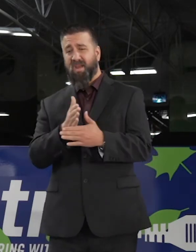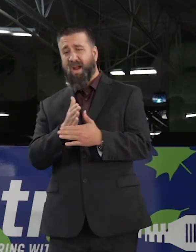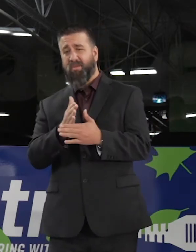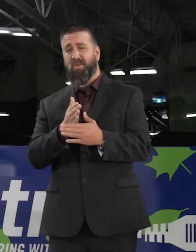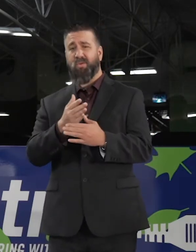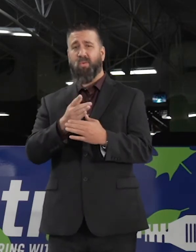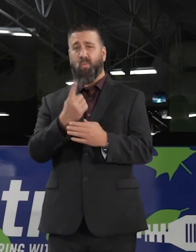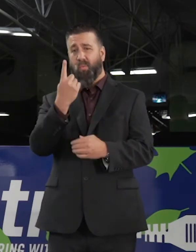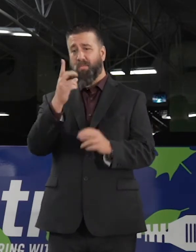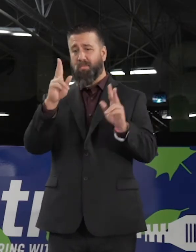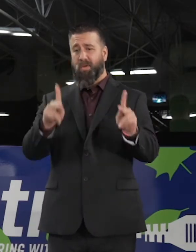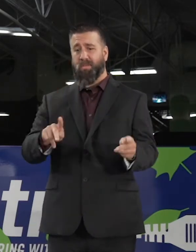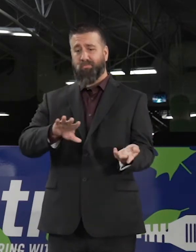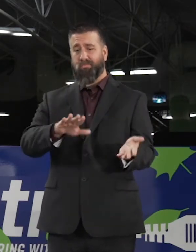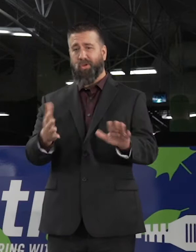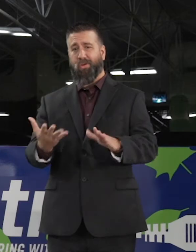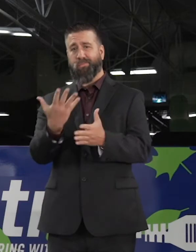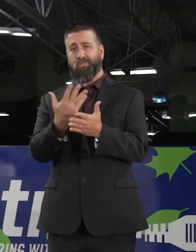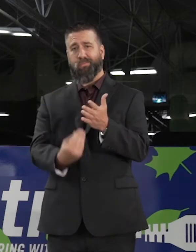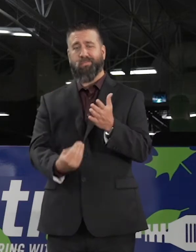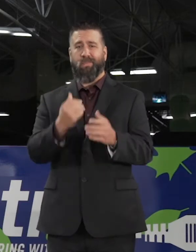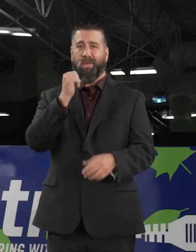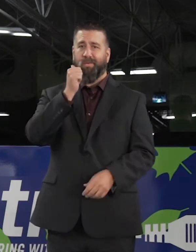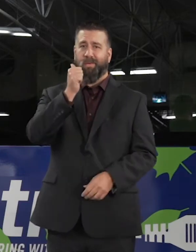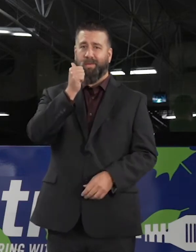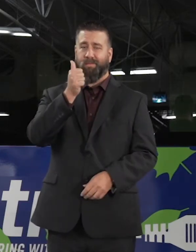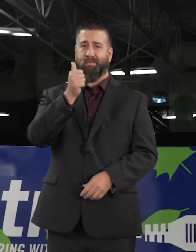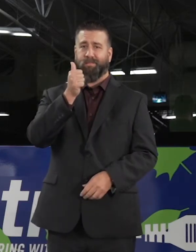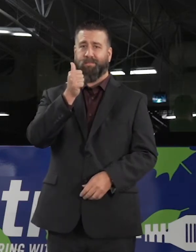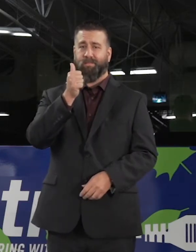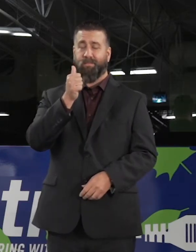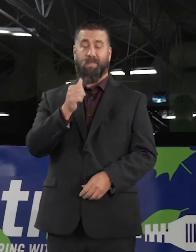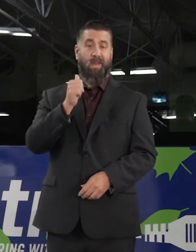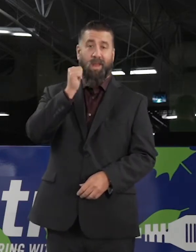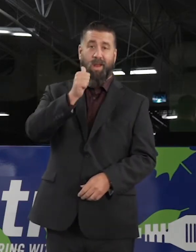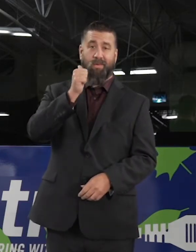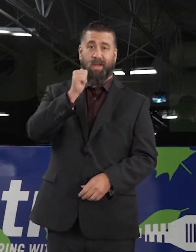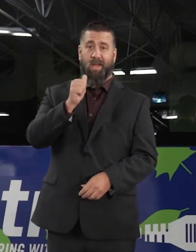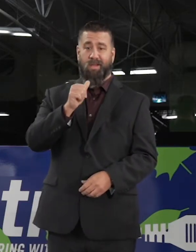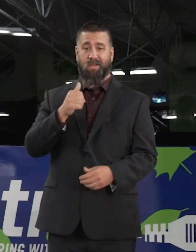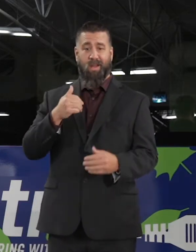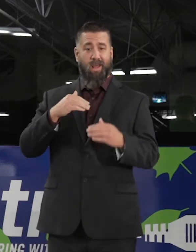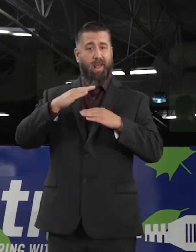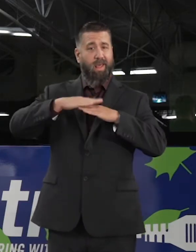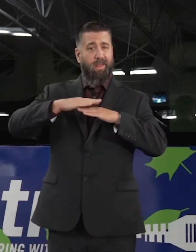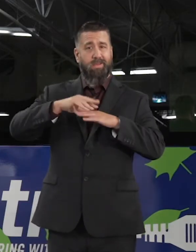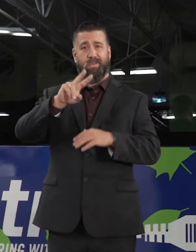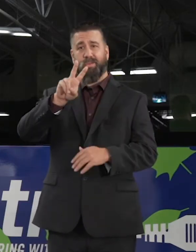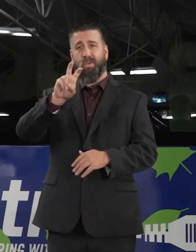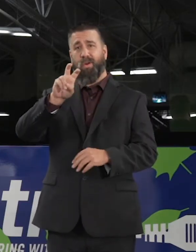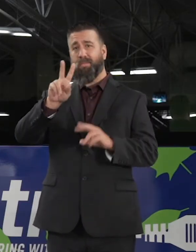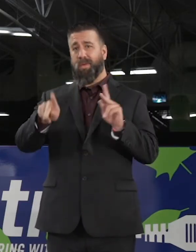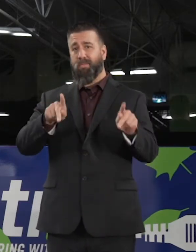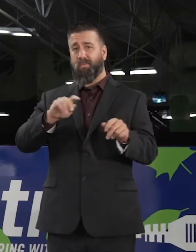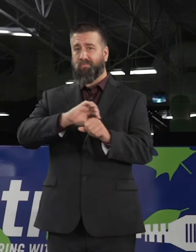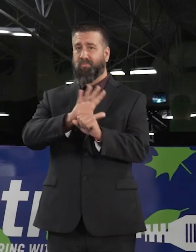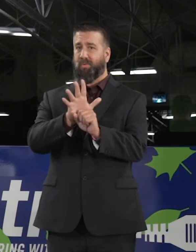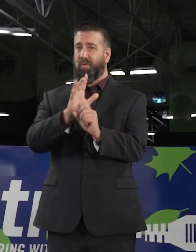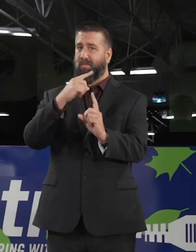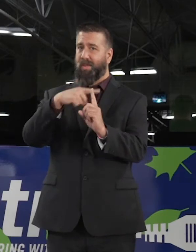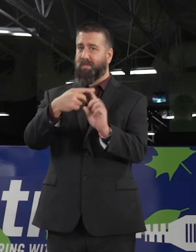dies every day now. And every day at least 200 more people are diagnosed with COVID.